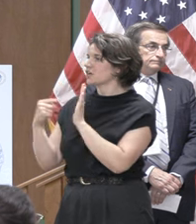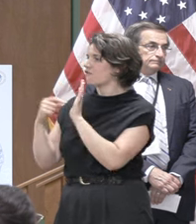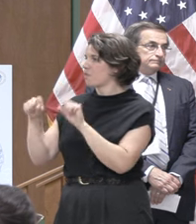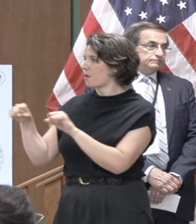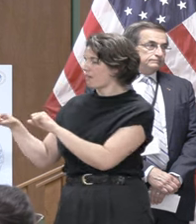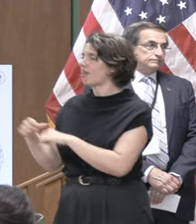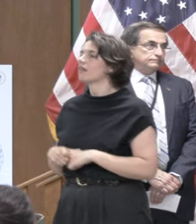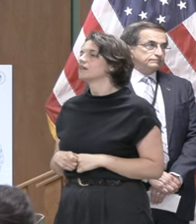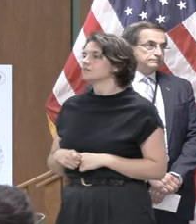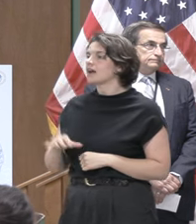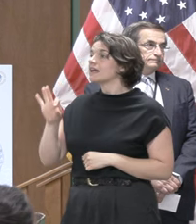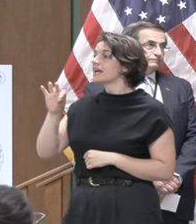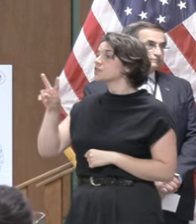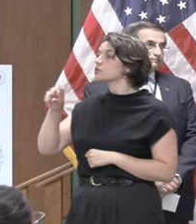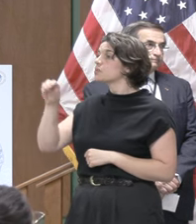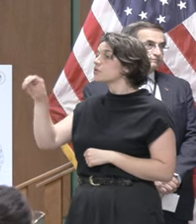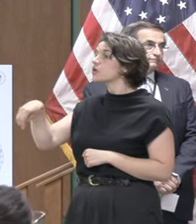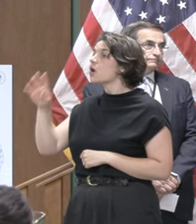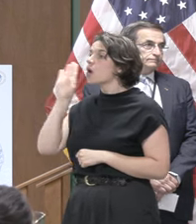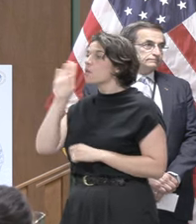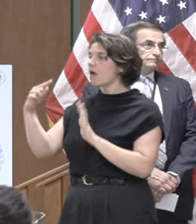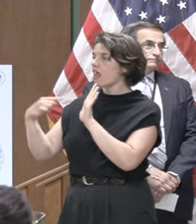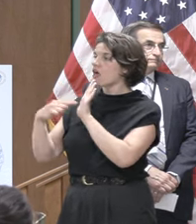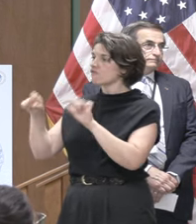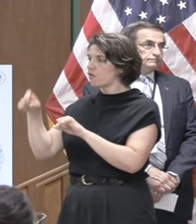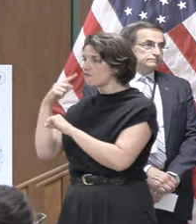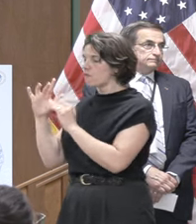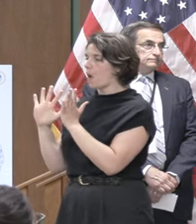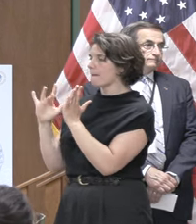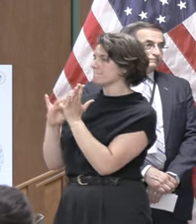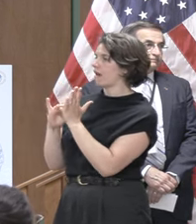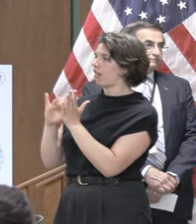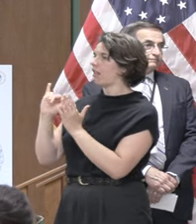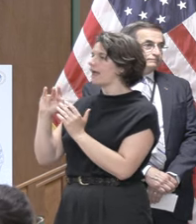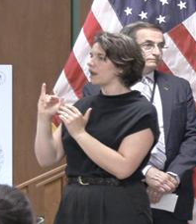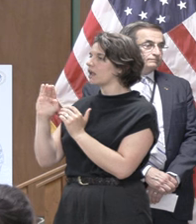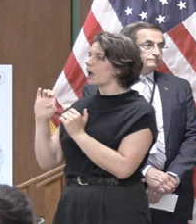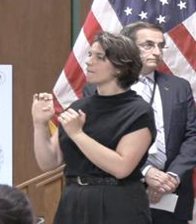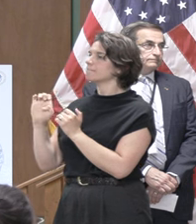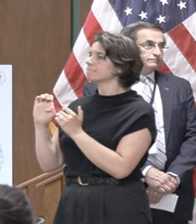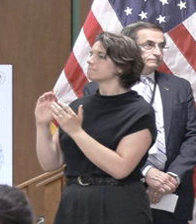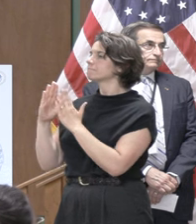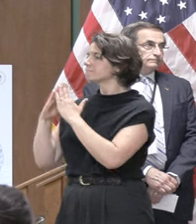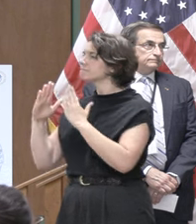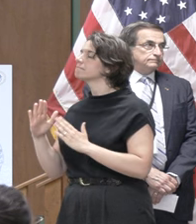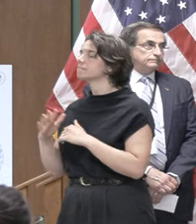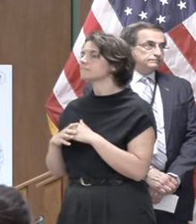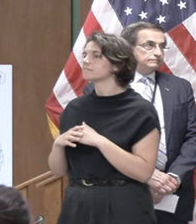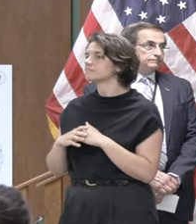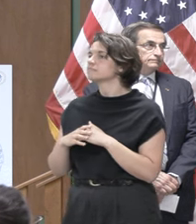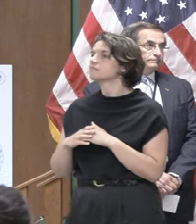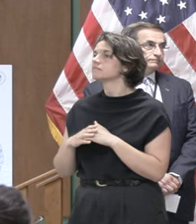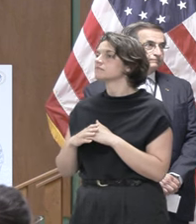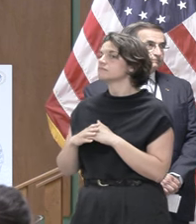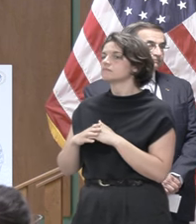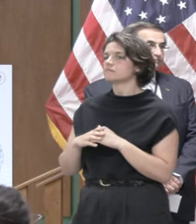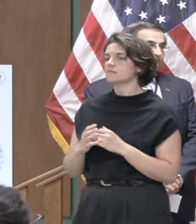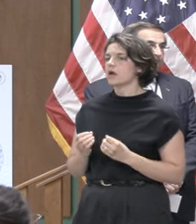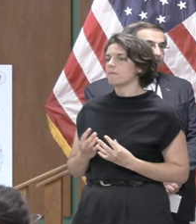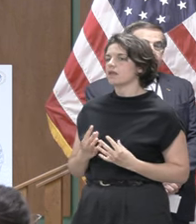those units will be affordable for middle-income households 480 units will be reserved from extremely low-income